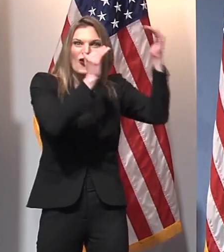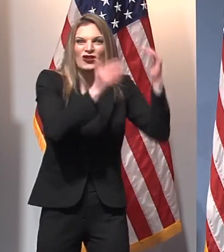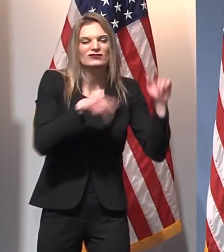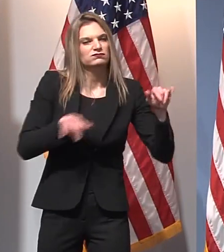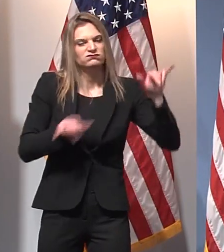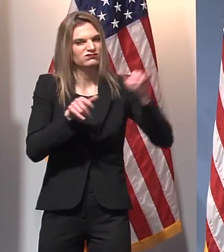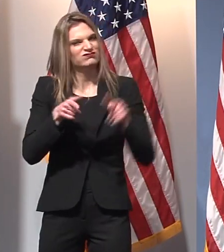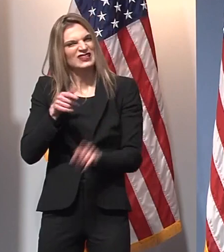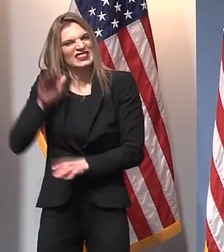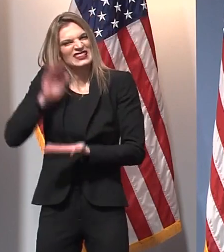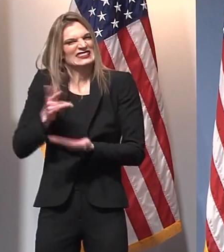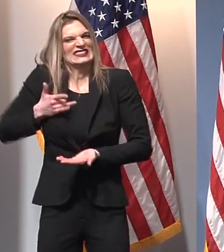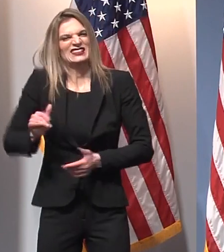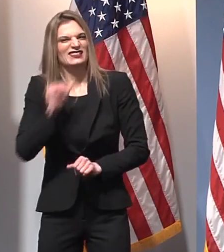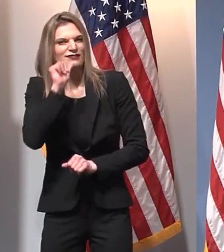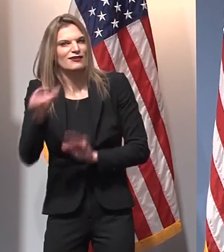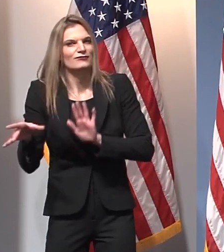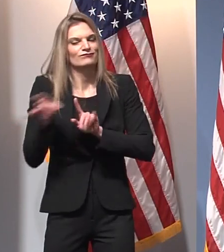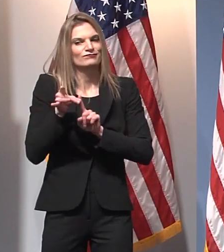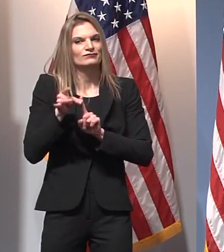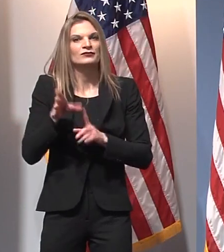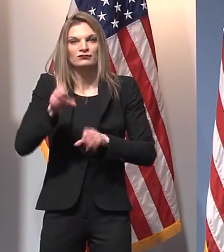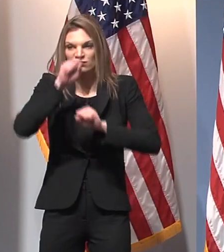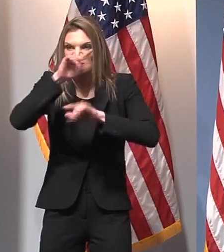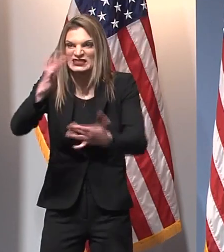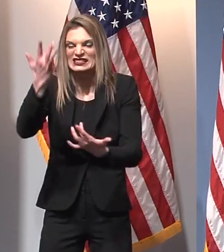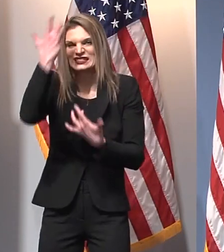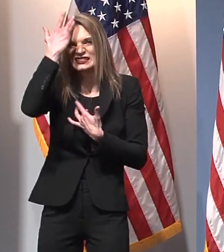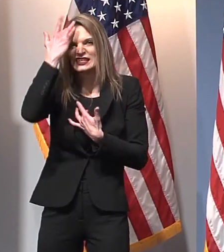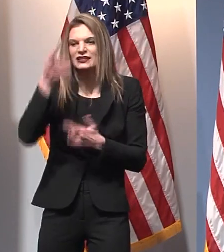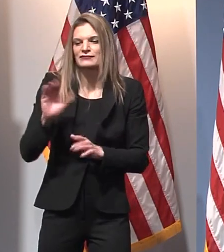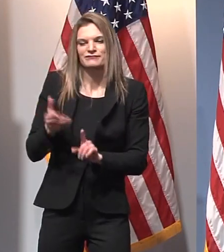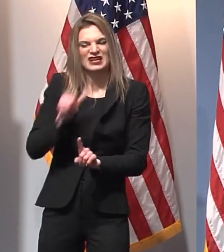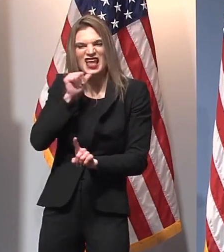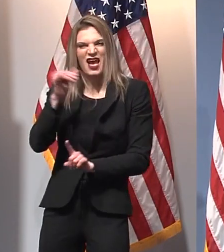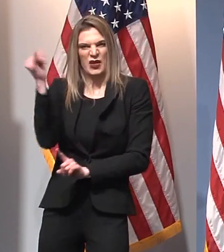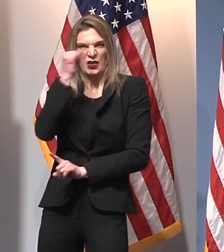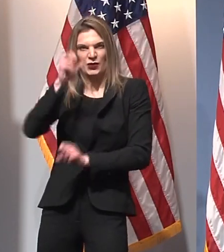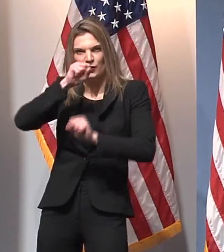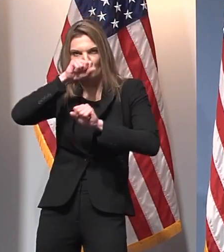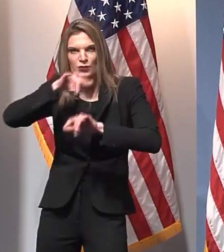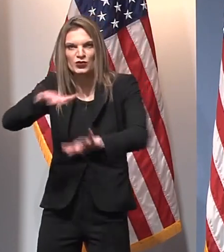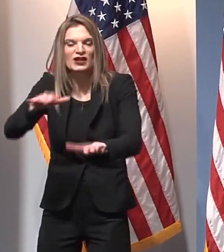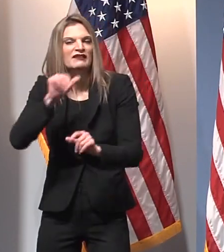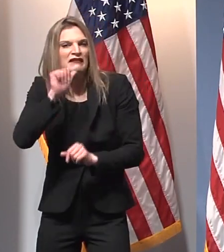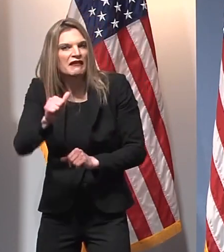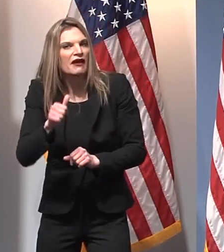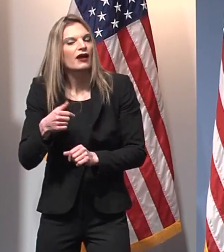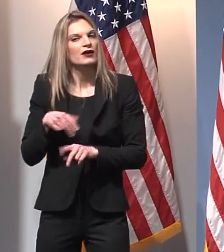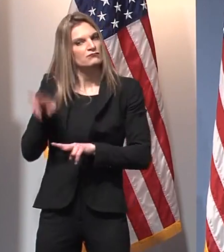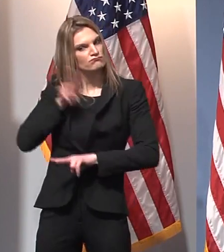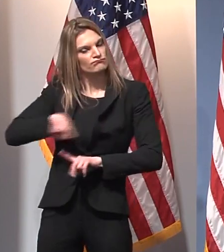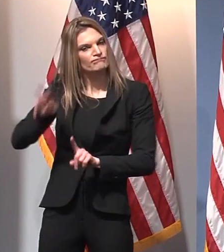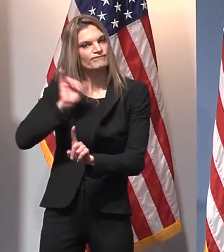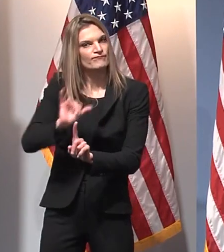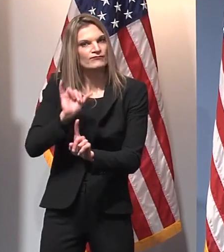they also appeared less likely to spread it either to other children or to the adults in their lives, namely the teachers, caregivers,